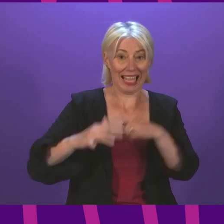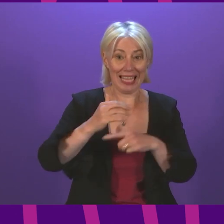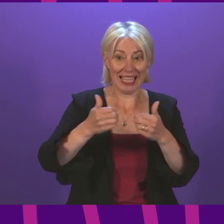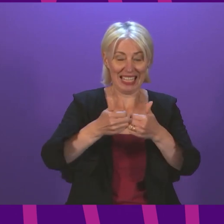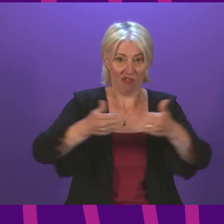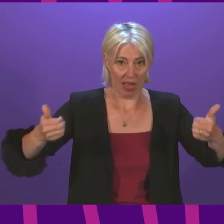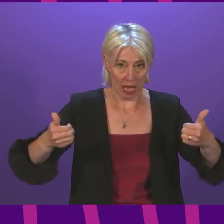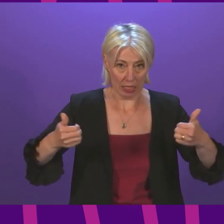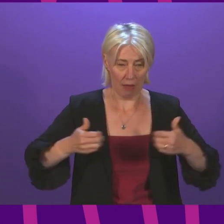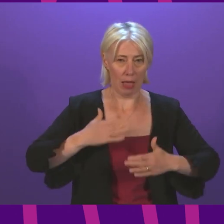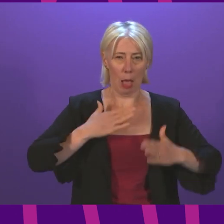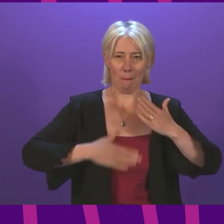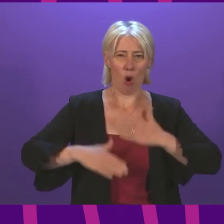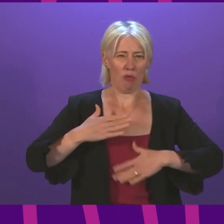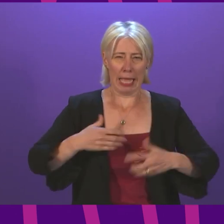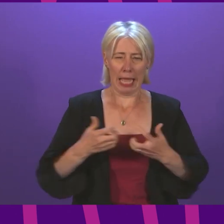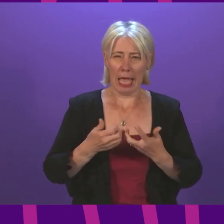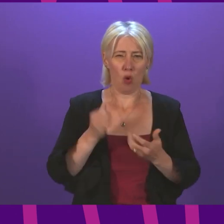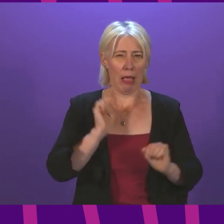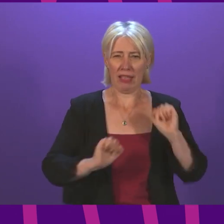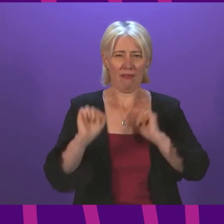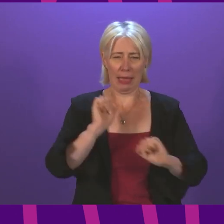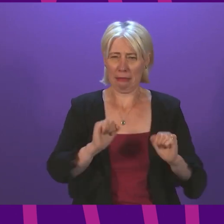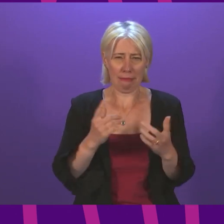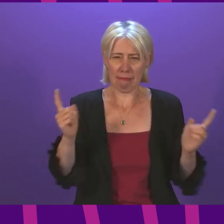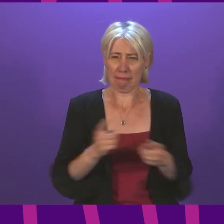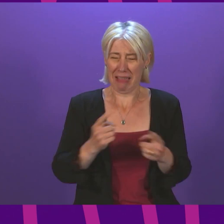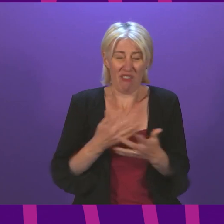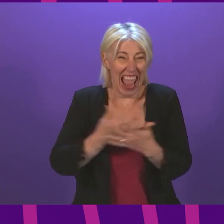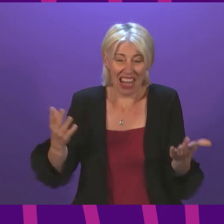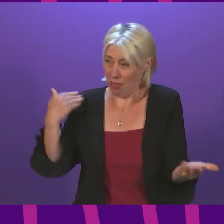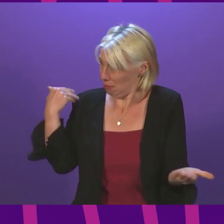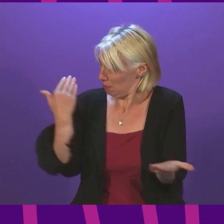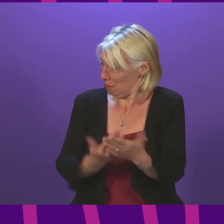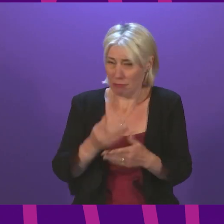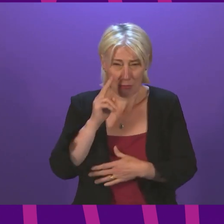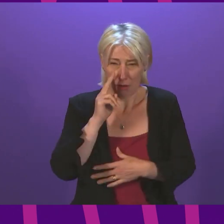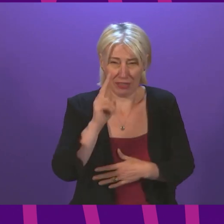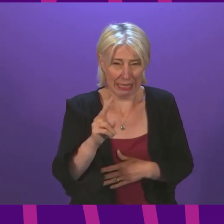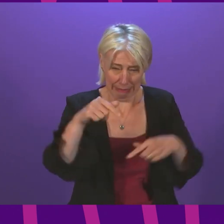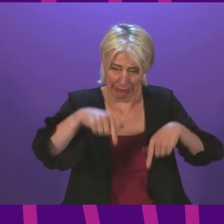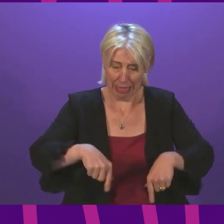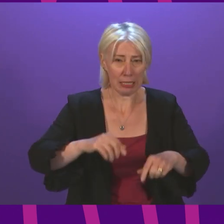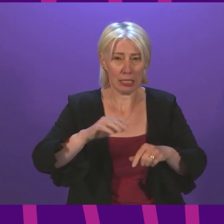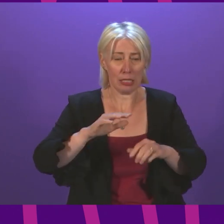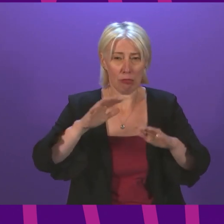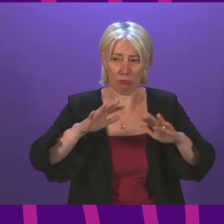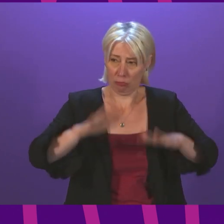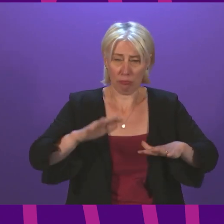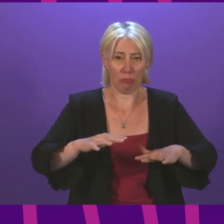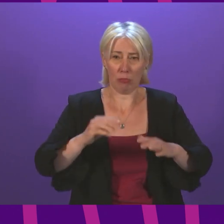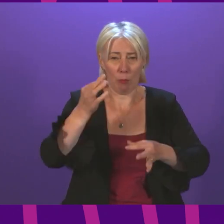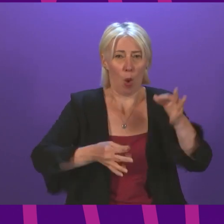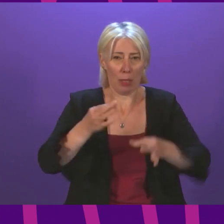morally indefensible than anything I have witnessed in this country's politics. So